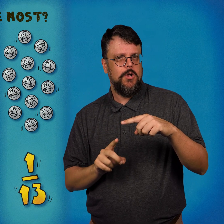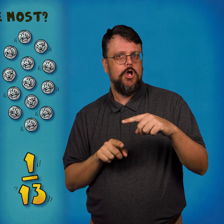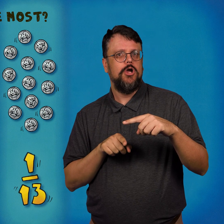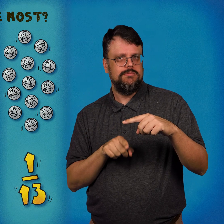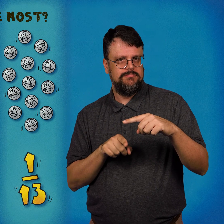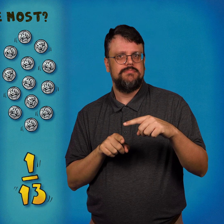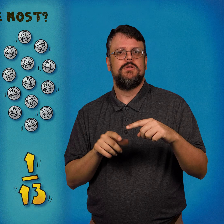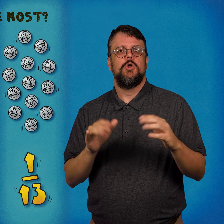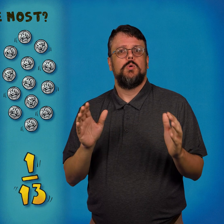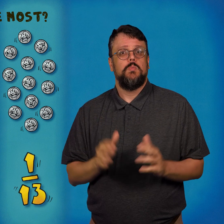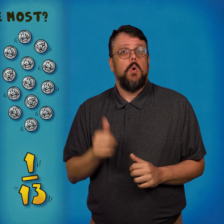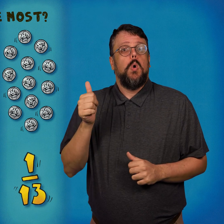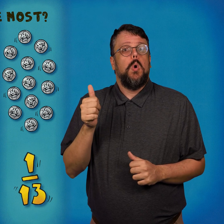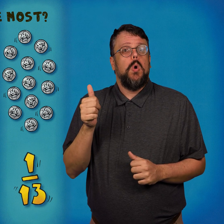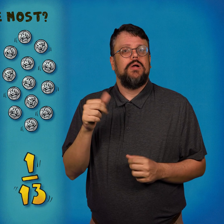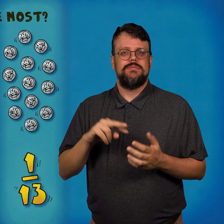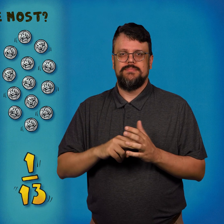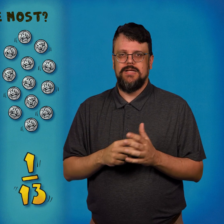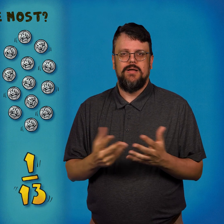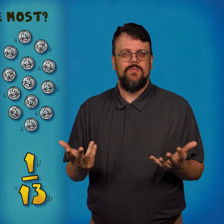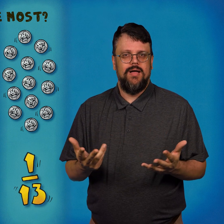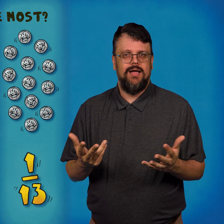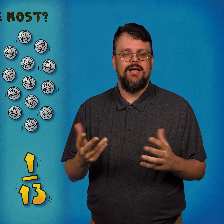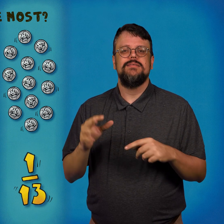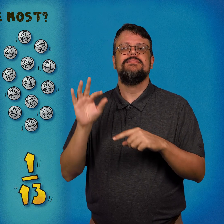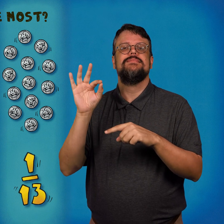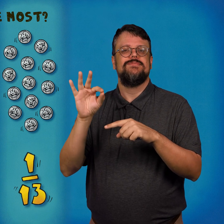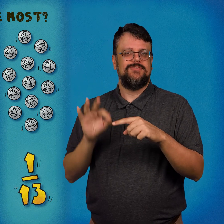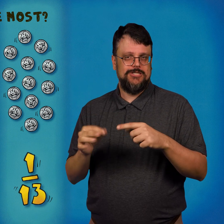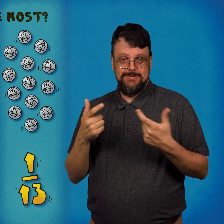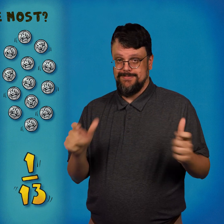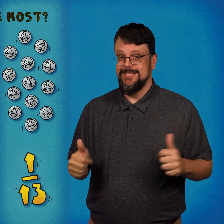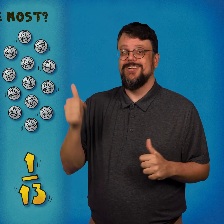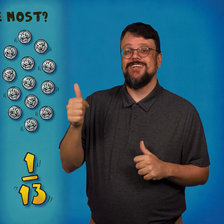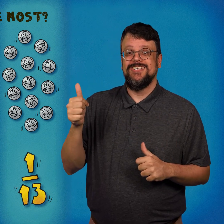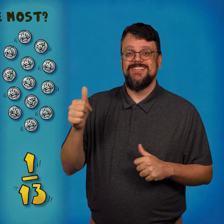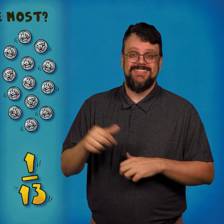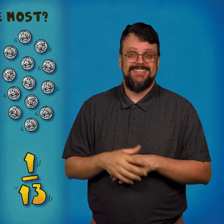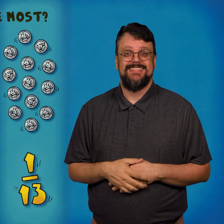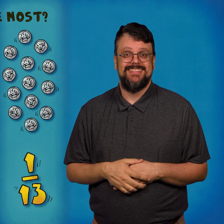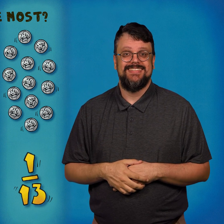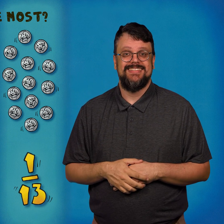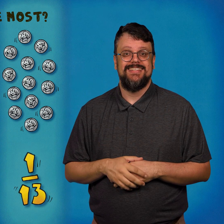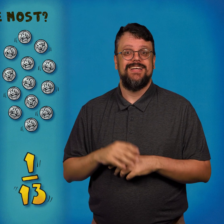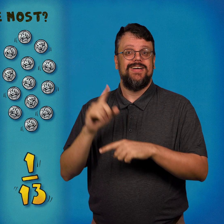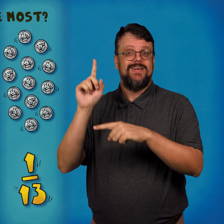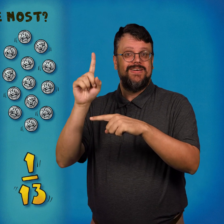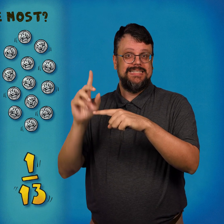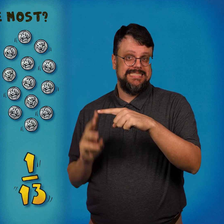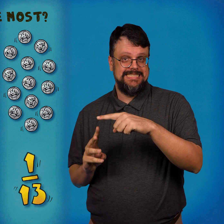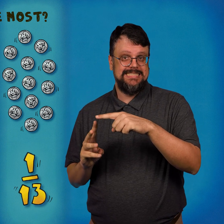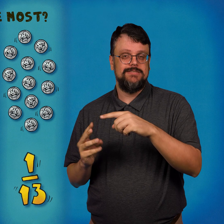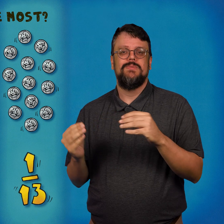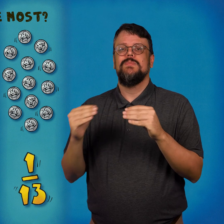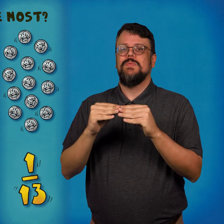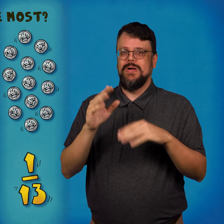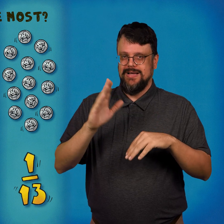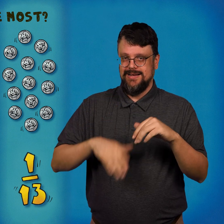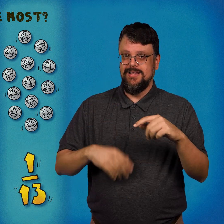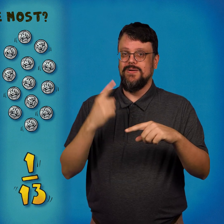the bottom number of a fraction, the denominator, the larger the fraction. One sixth is more than